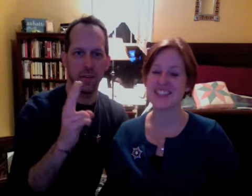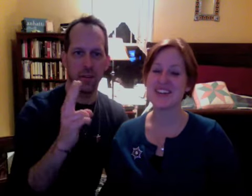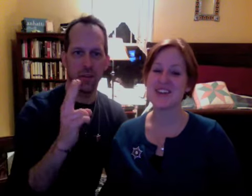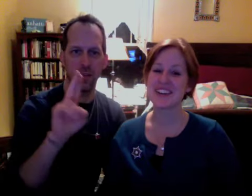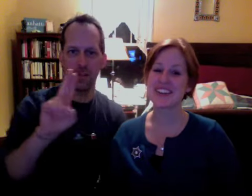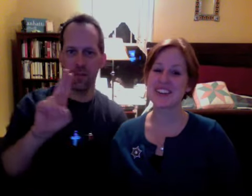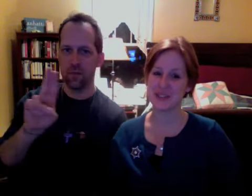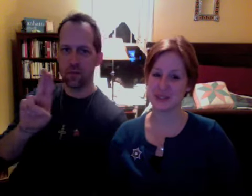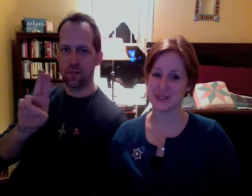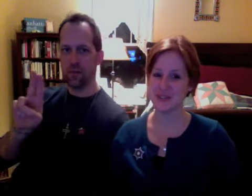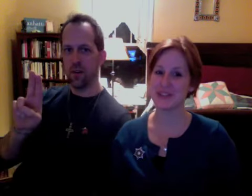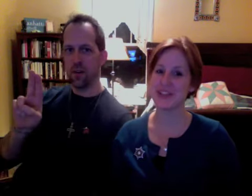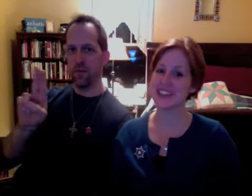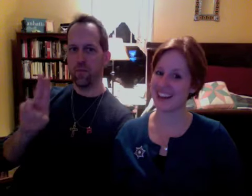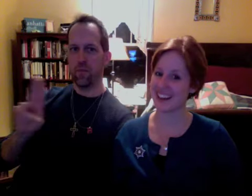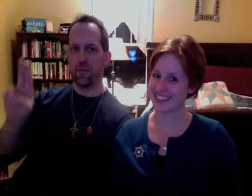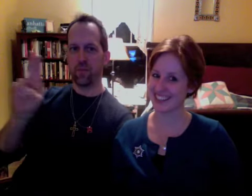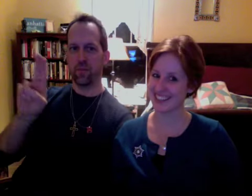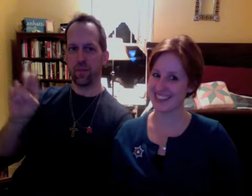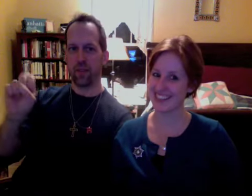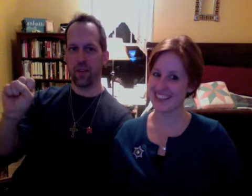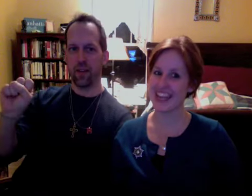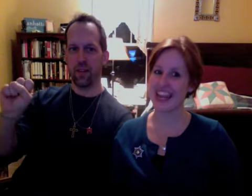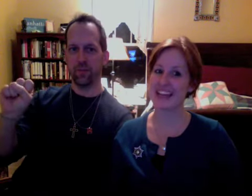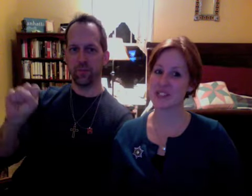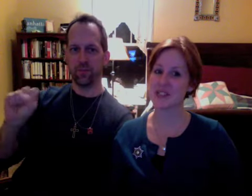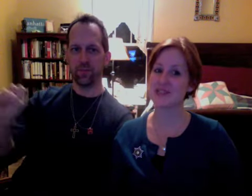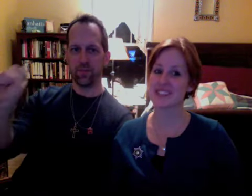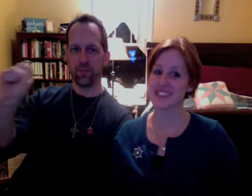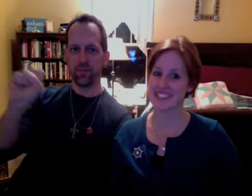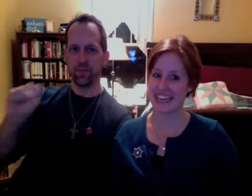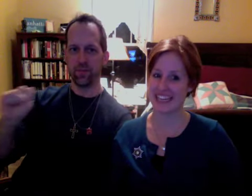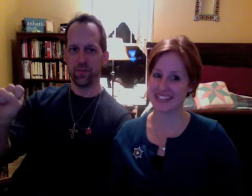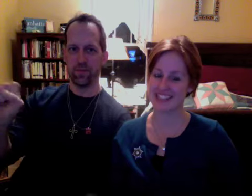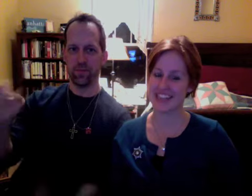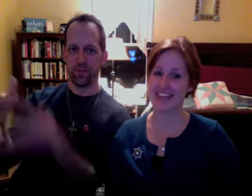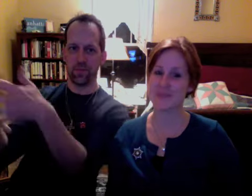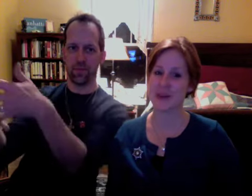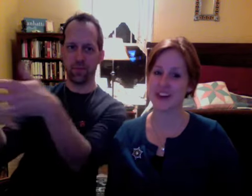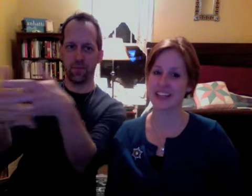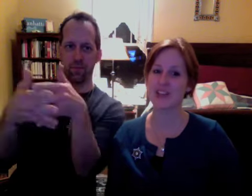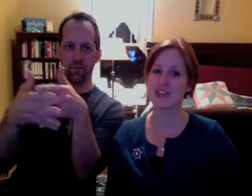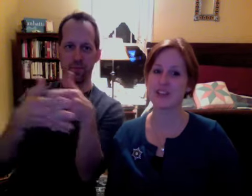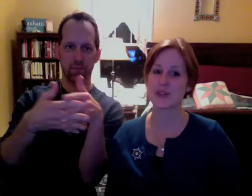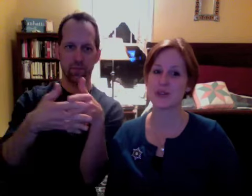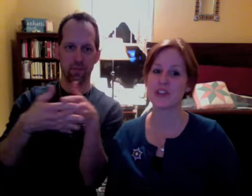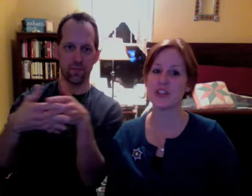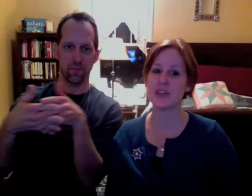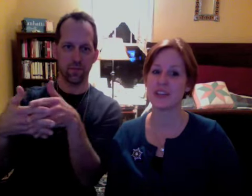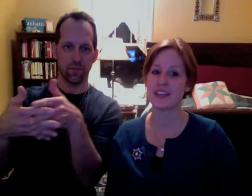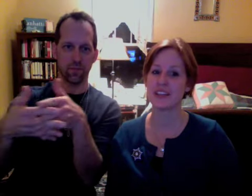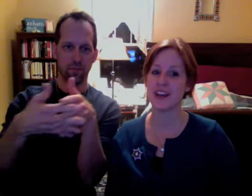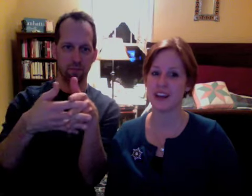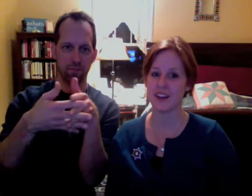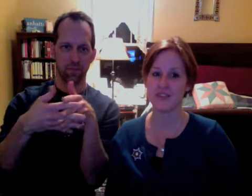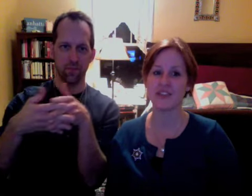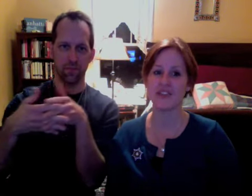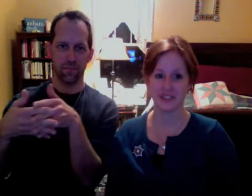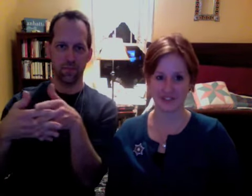U for United. S for States. And America shows the unity of the 50.